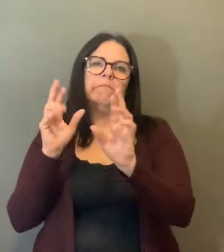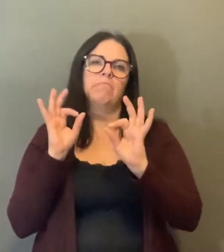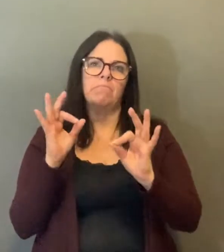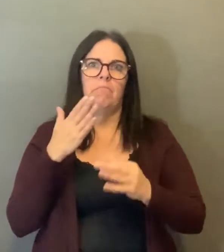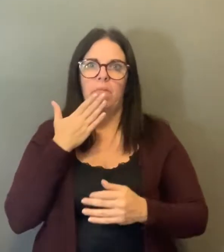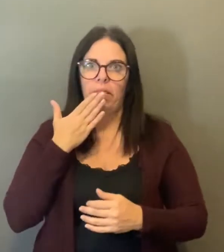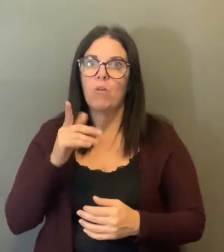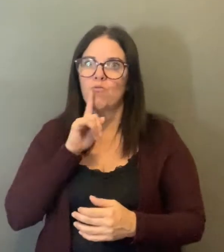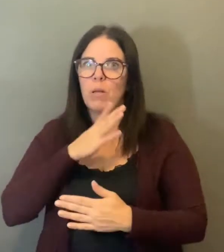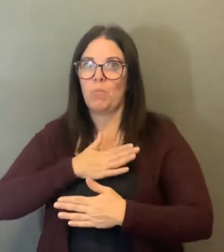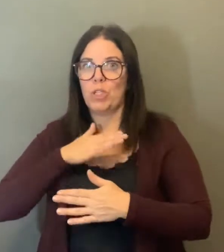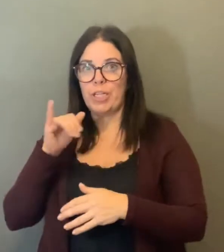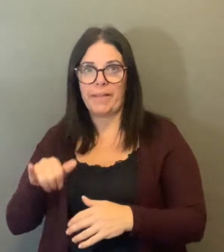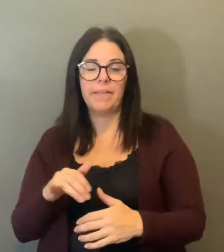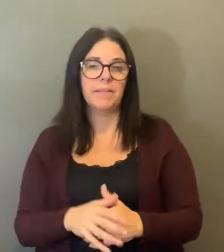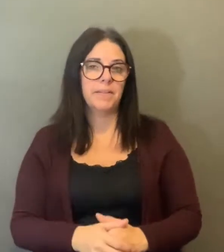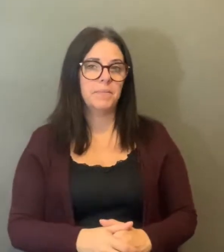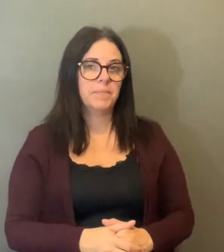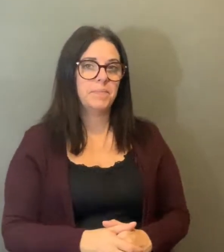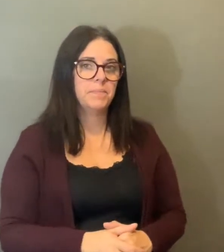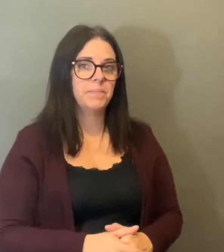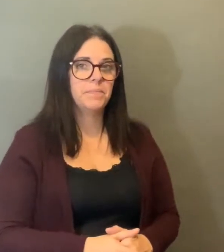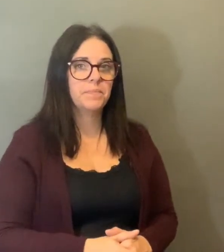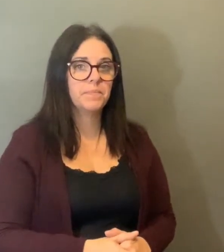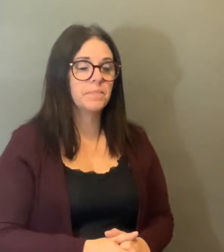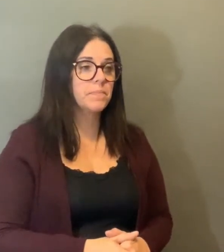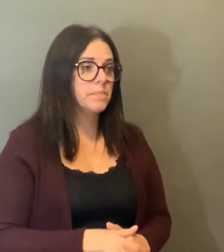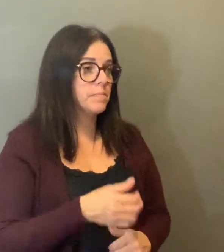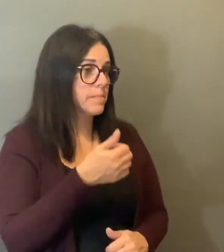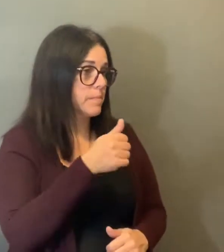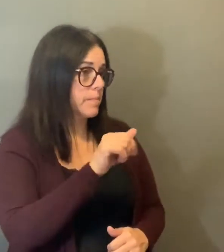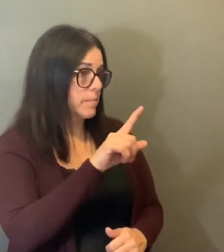getting these tests done.